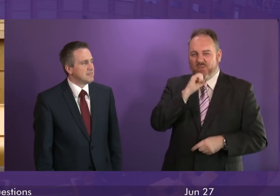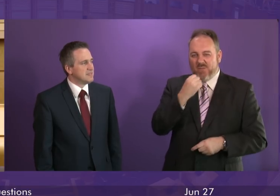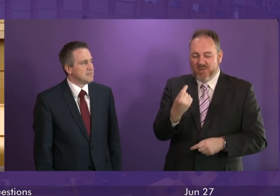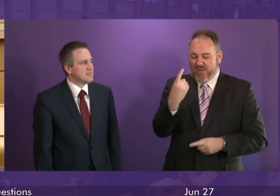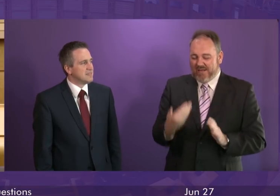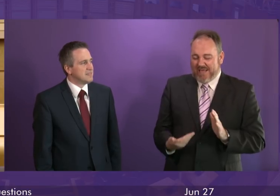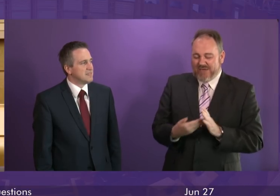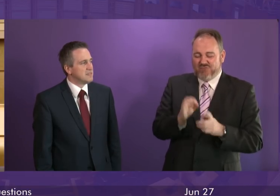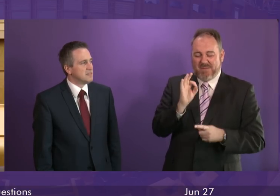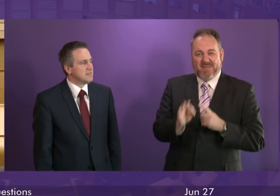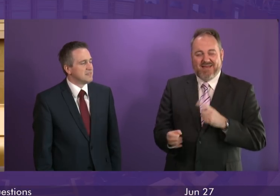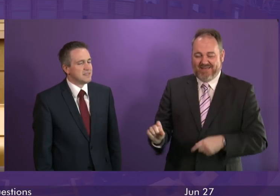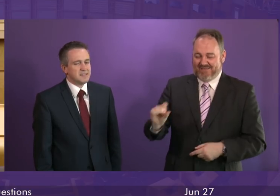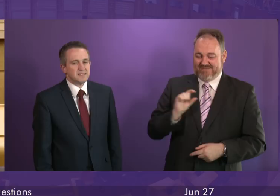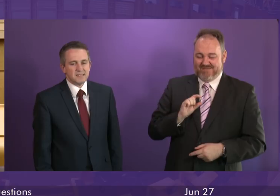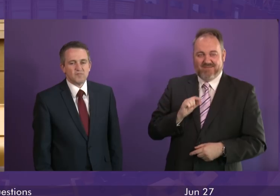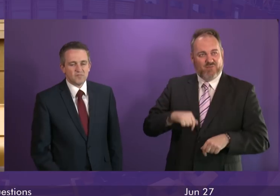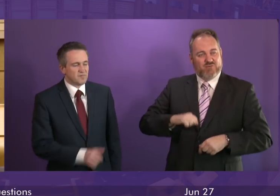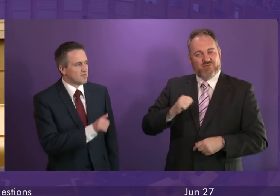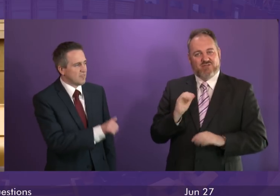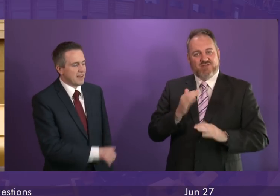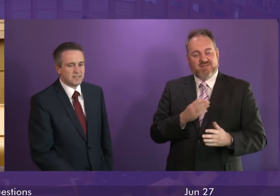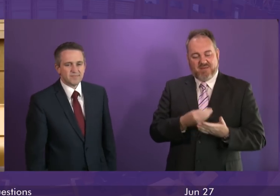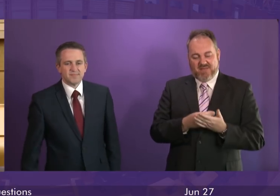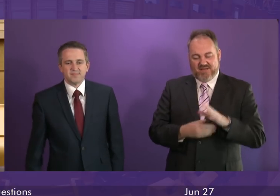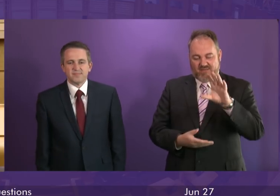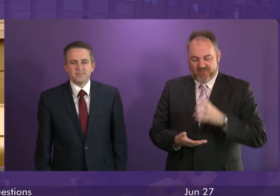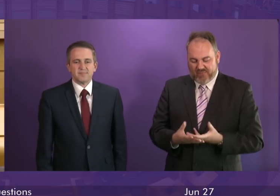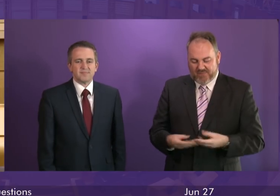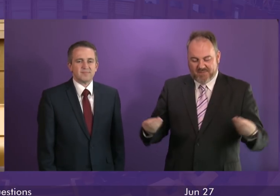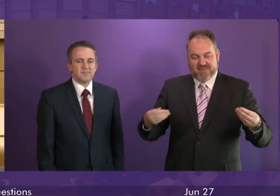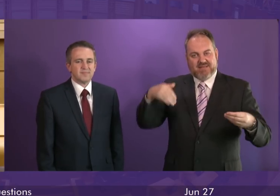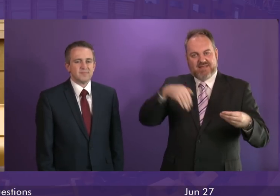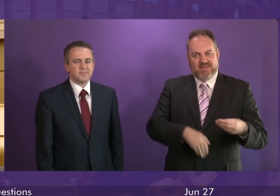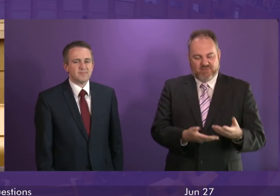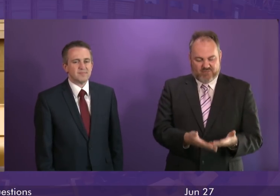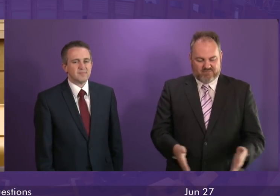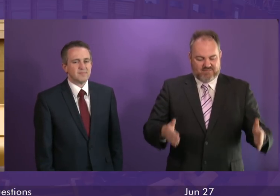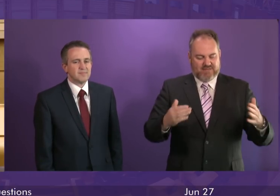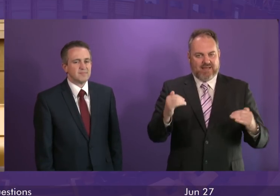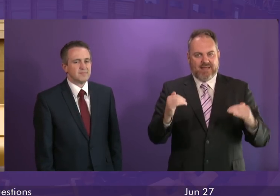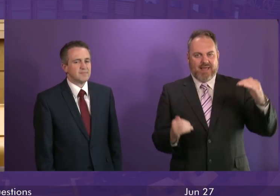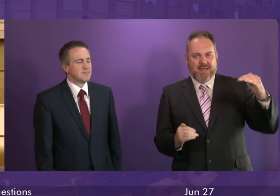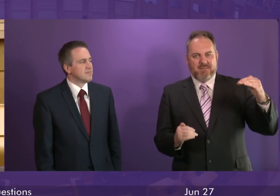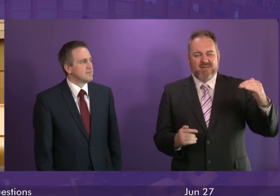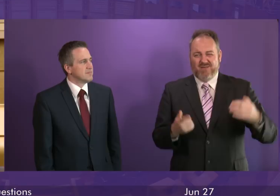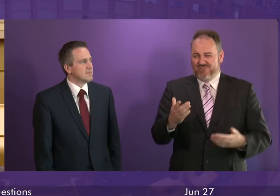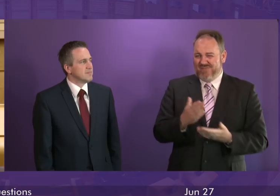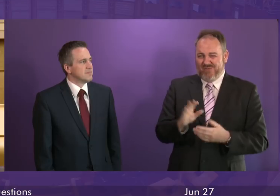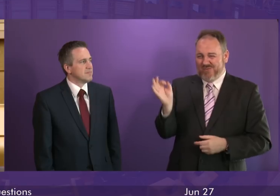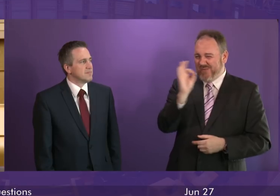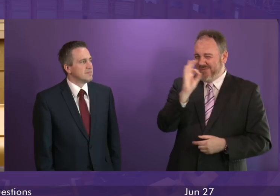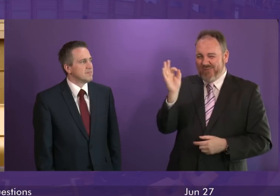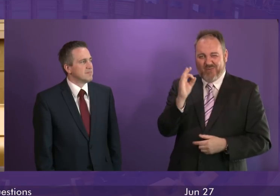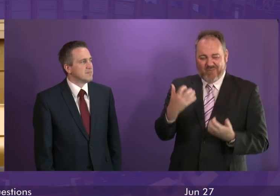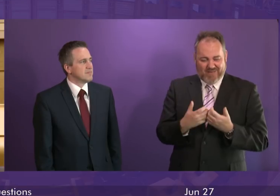penny for the Scottish Public Services because all of that money disappears into the black hole. The Finance Secretary doesn't have a clue what to